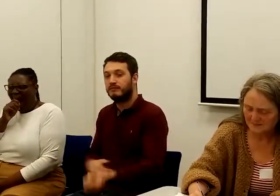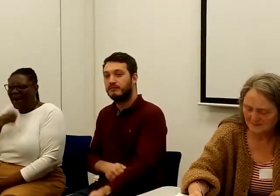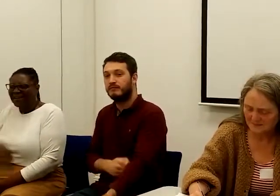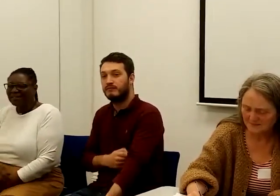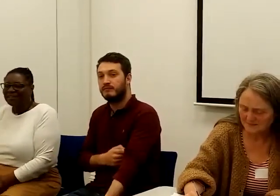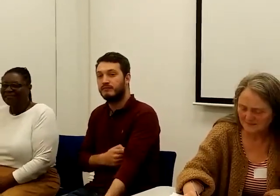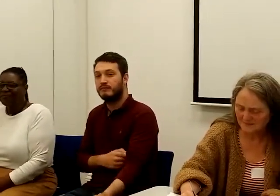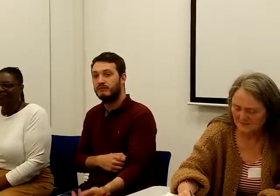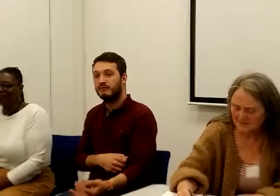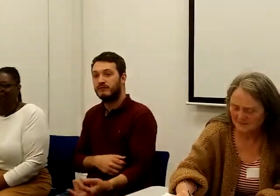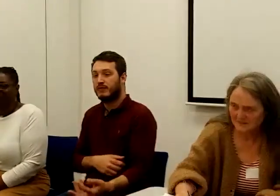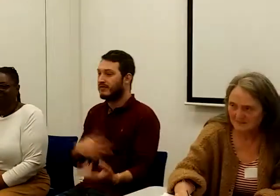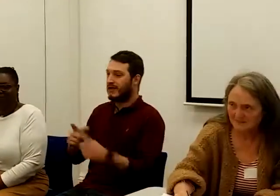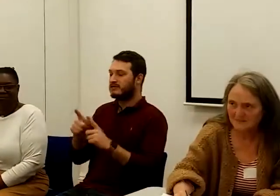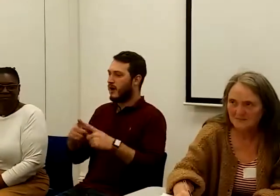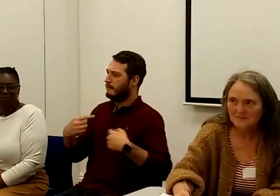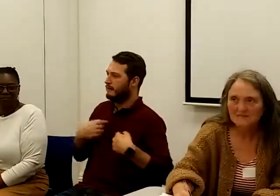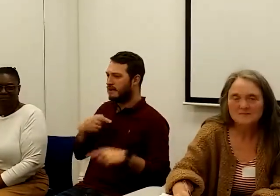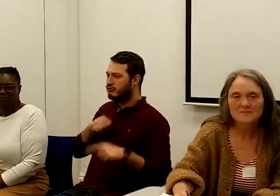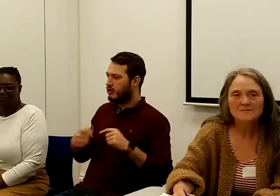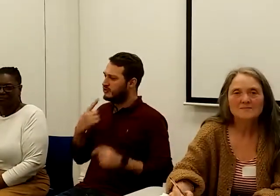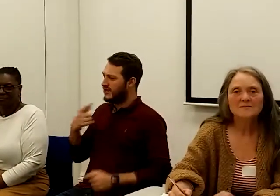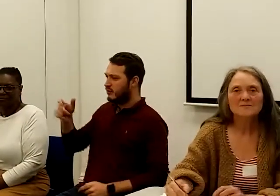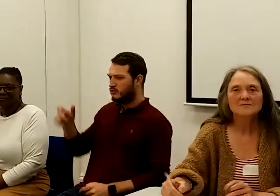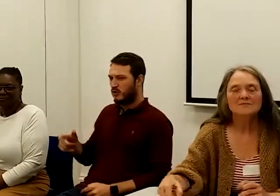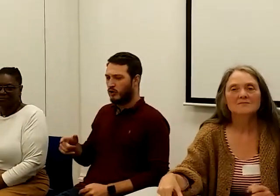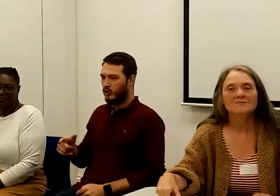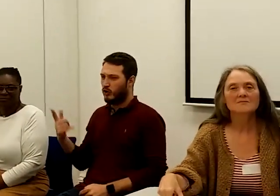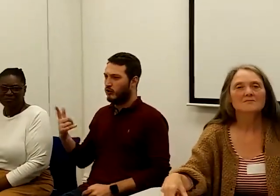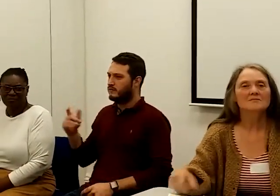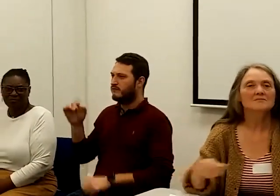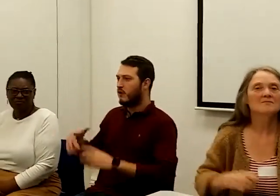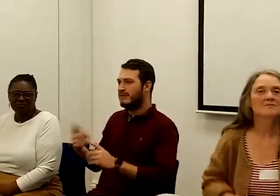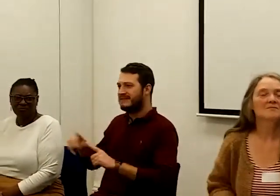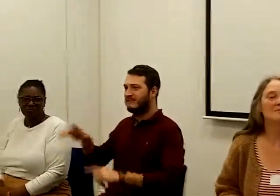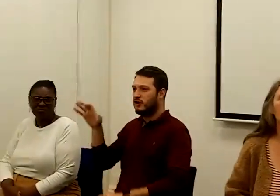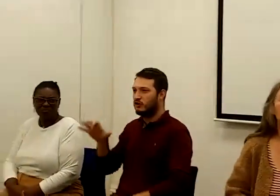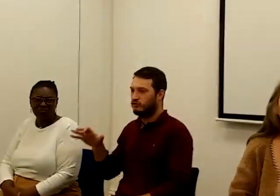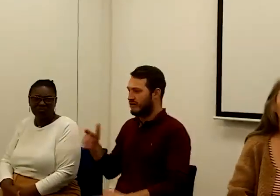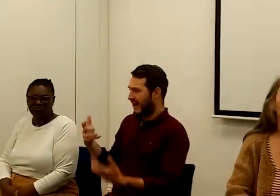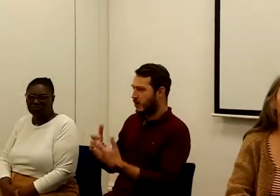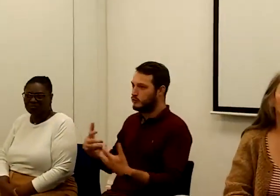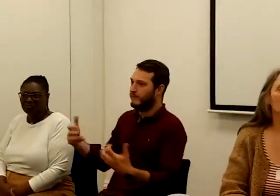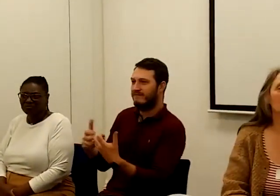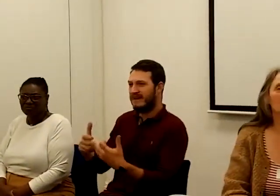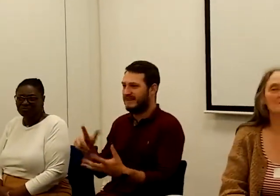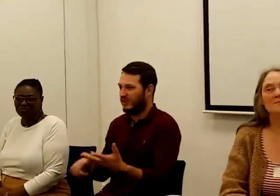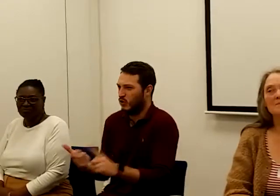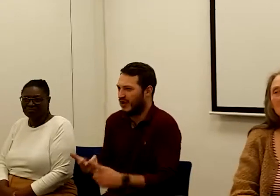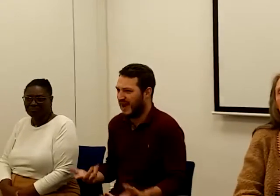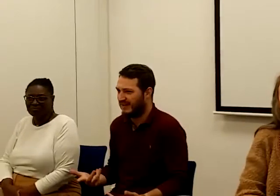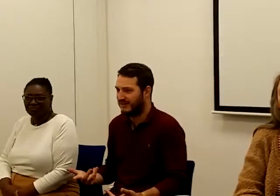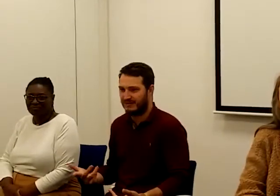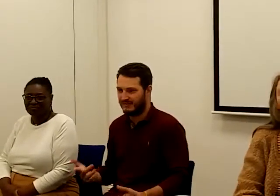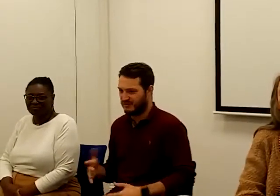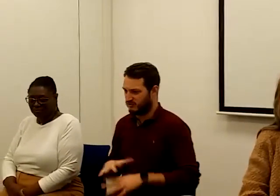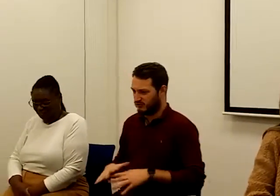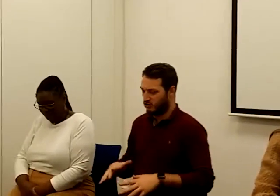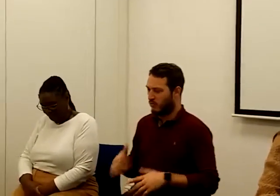to fit into society. I haven't got a clue because that particular part of their lives,